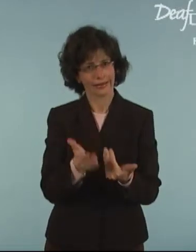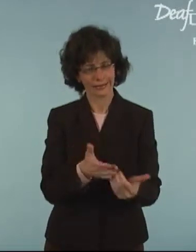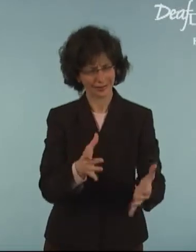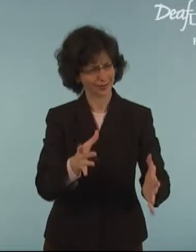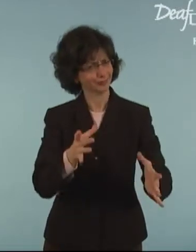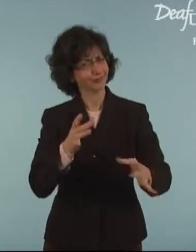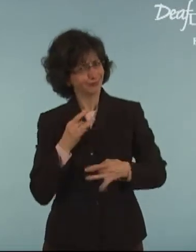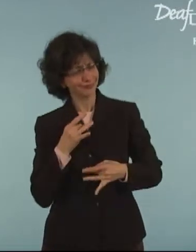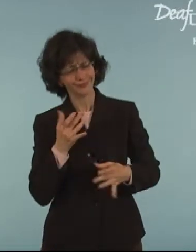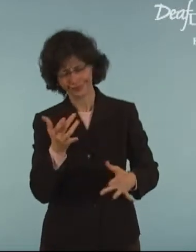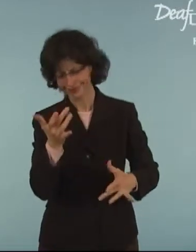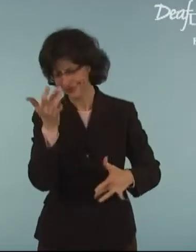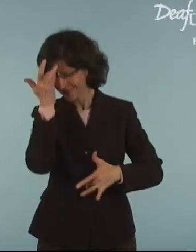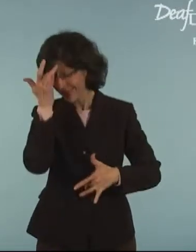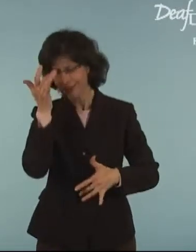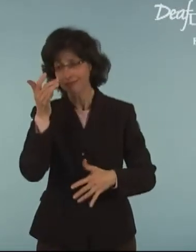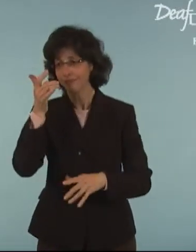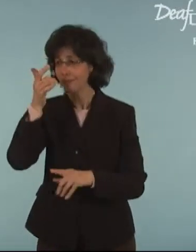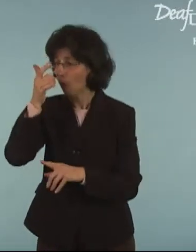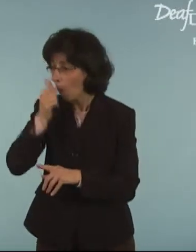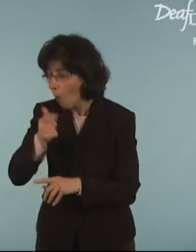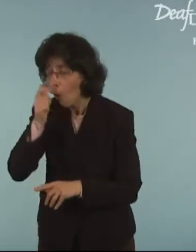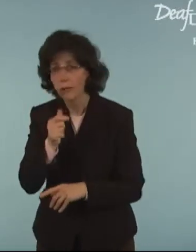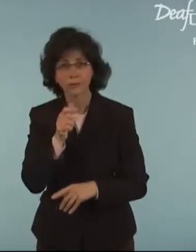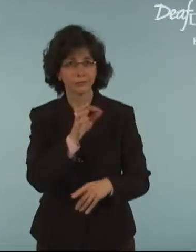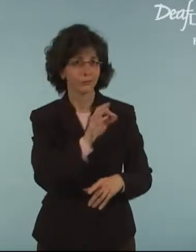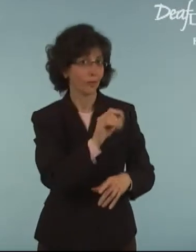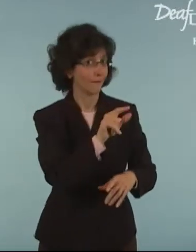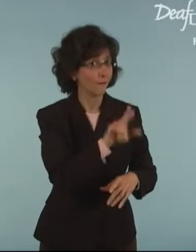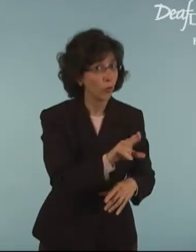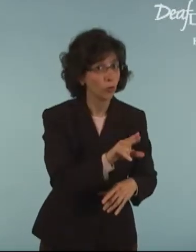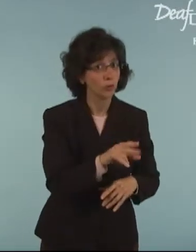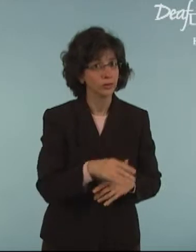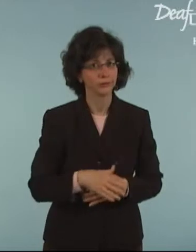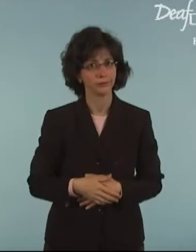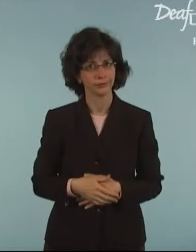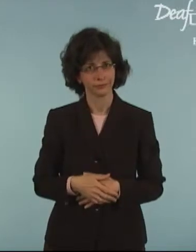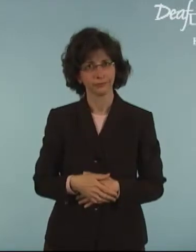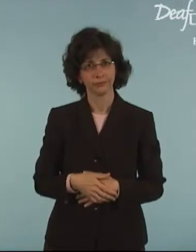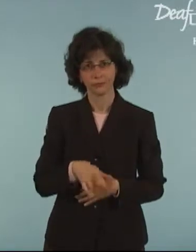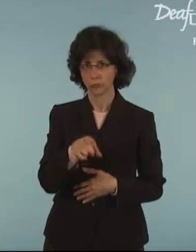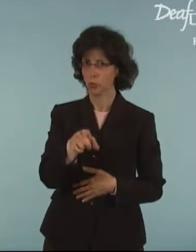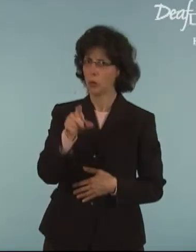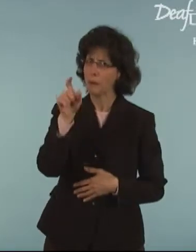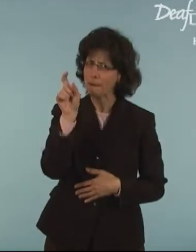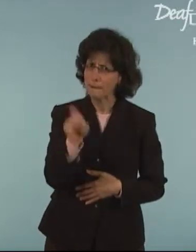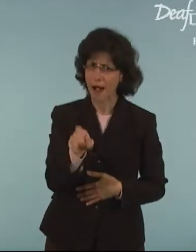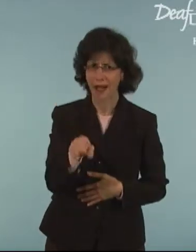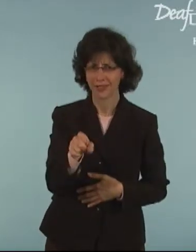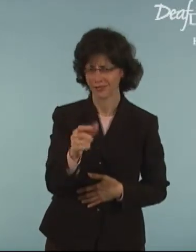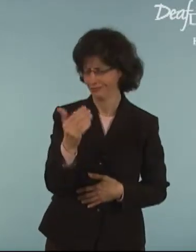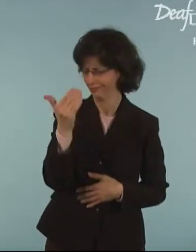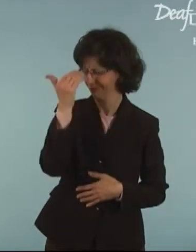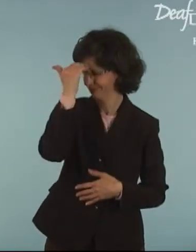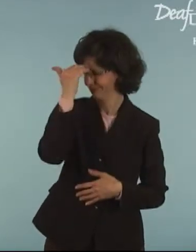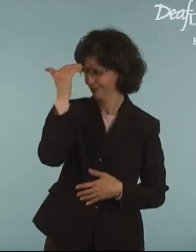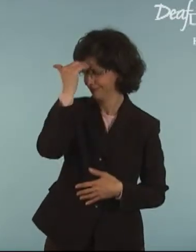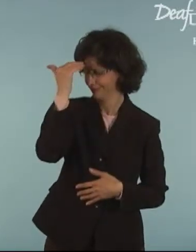can easily get sick with the cold or the flu. We need to be